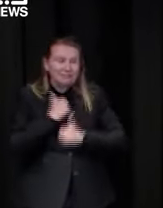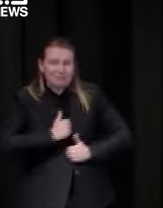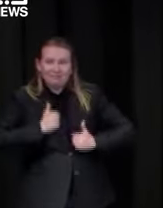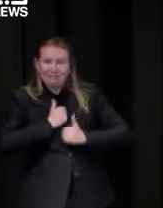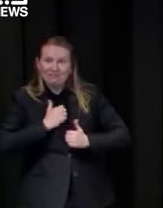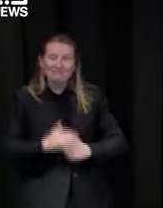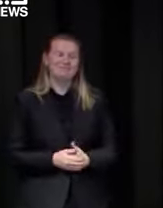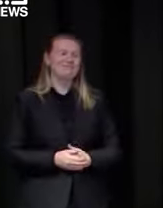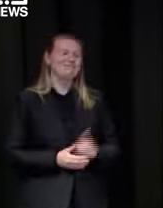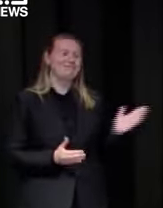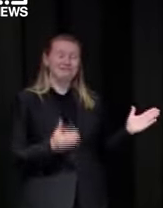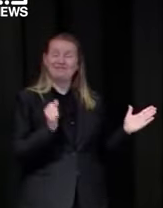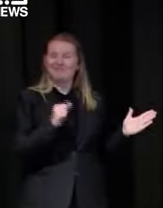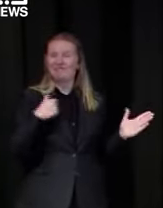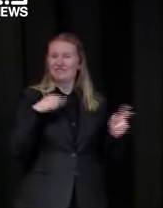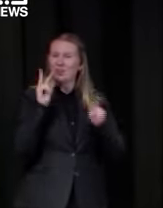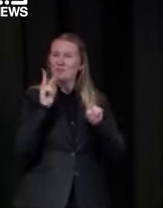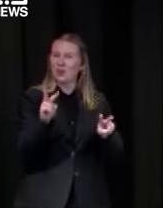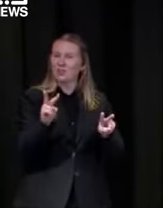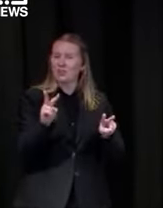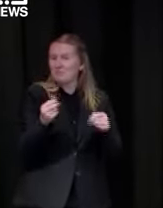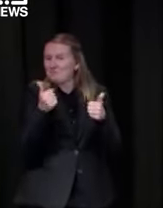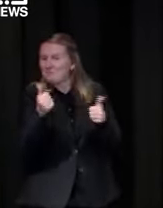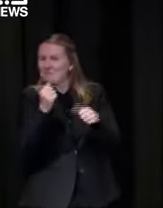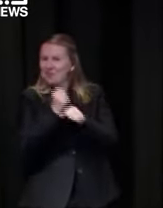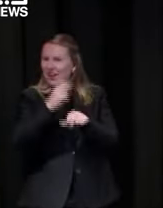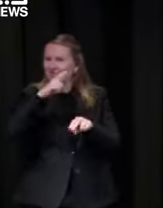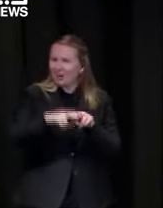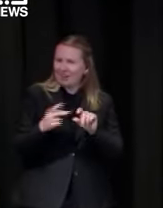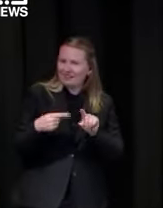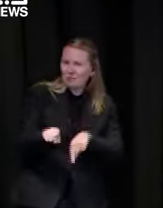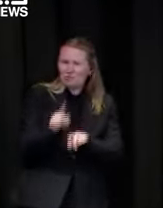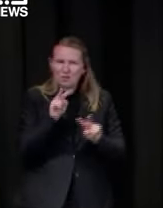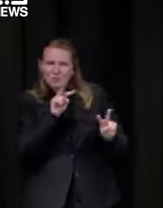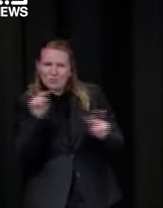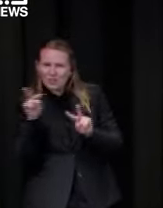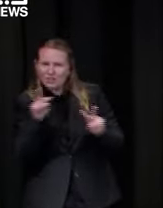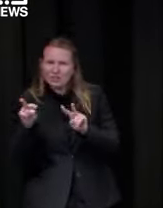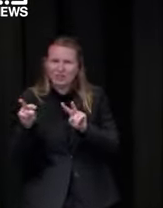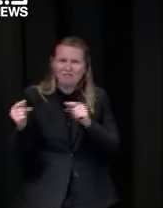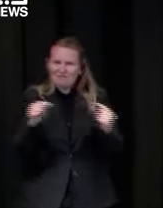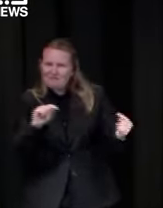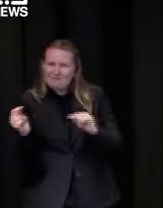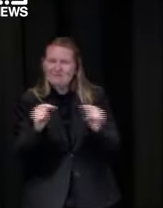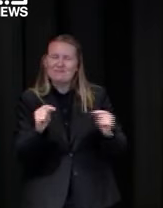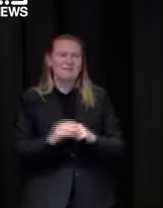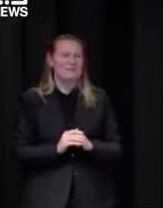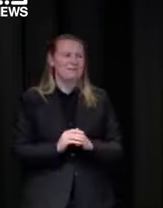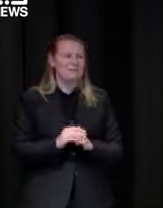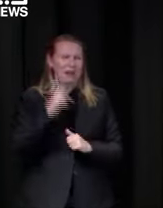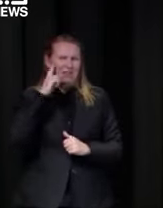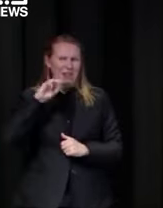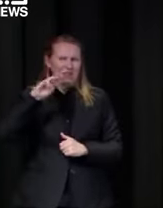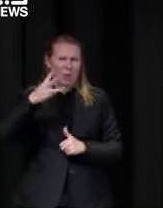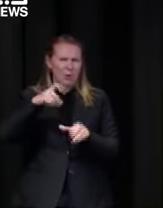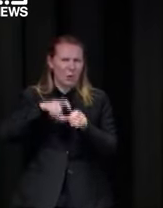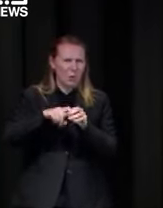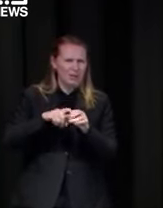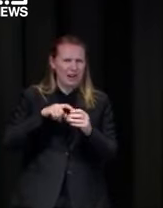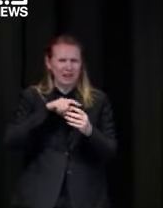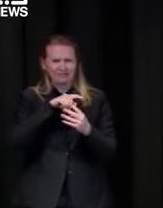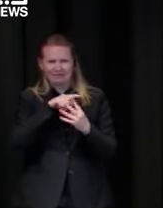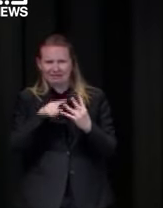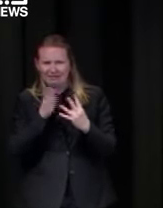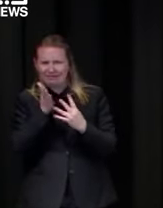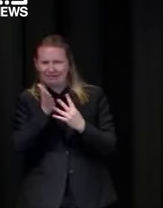it was that look it was a great grand final um it was uh i think halfway through the third quarter you could not possibly have predicted what was